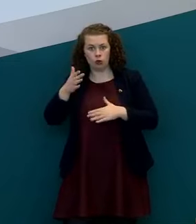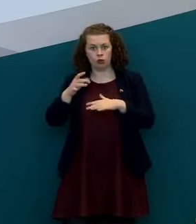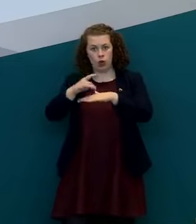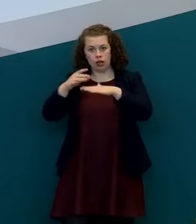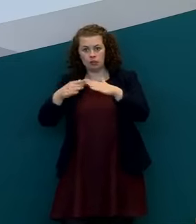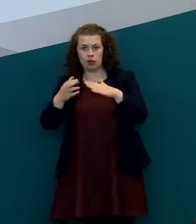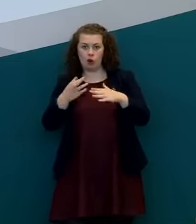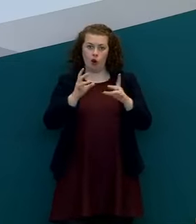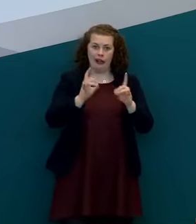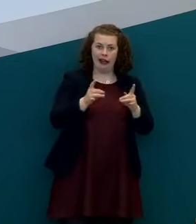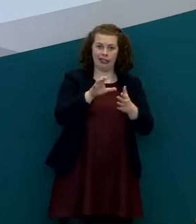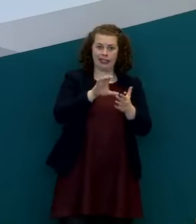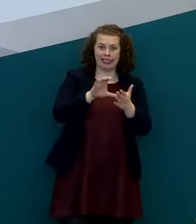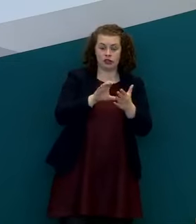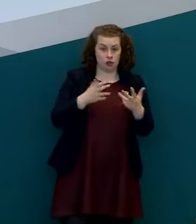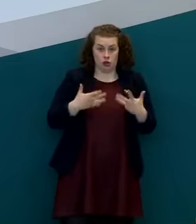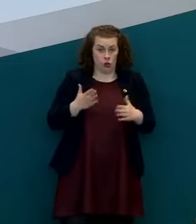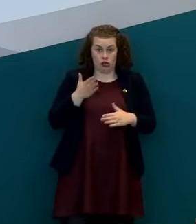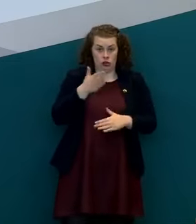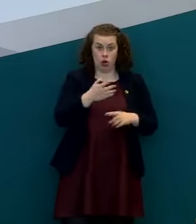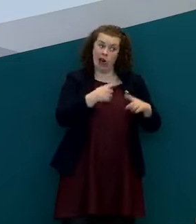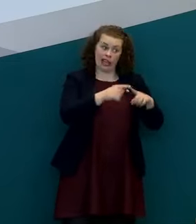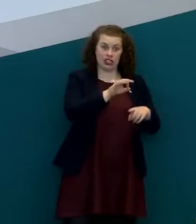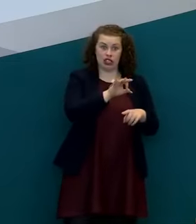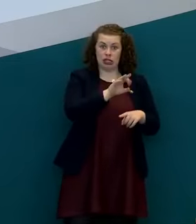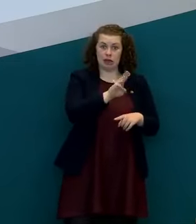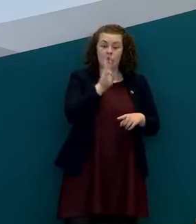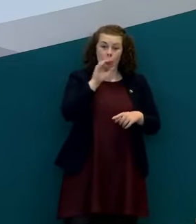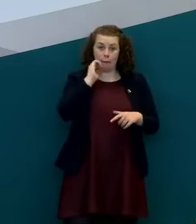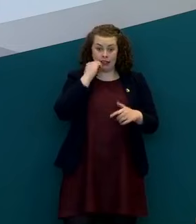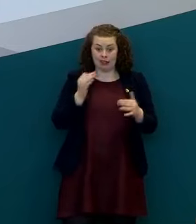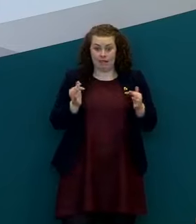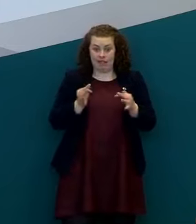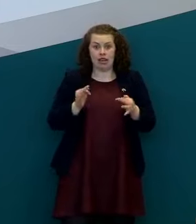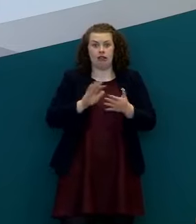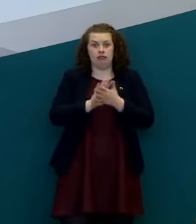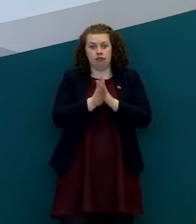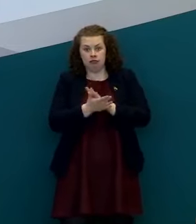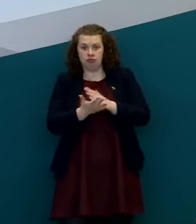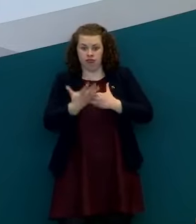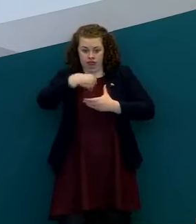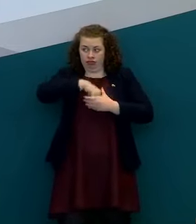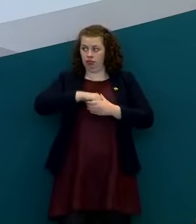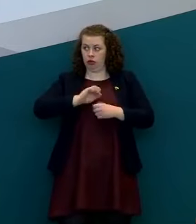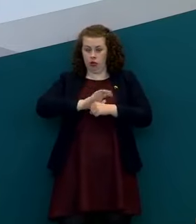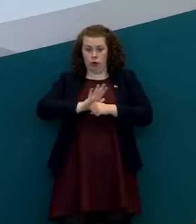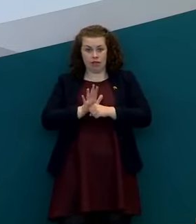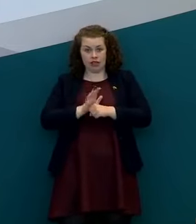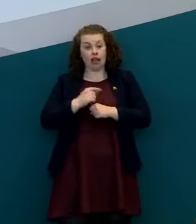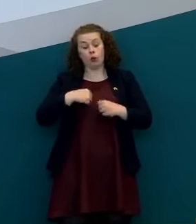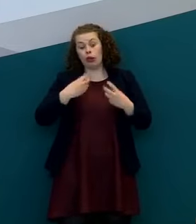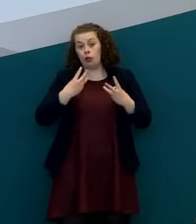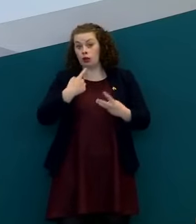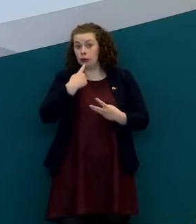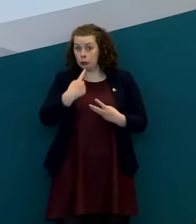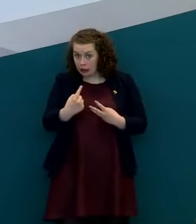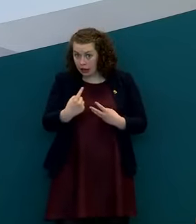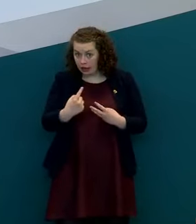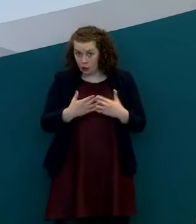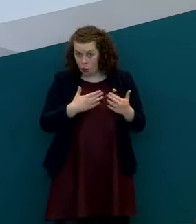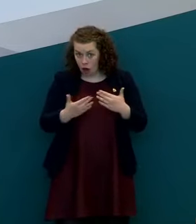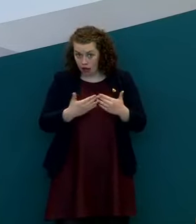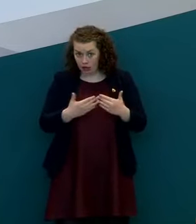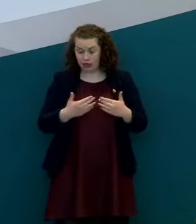and from general practices as a result of fear of picking up the virus and i think the message we'd want to give is that it's uh